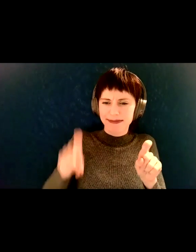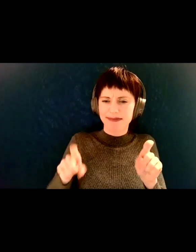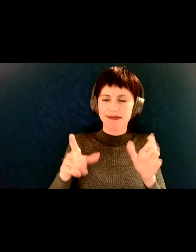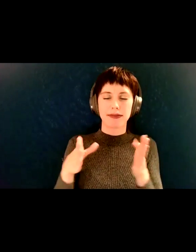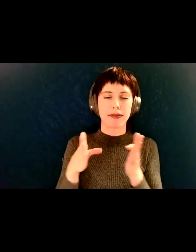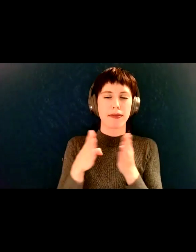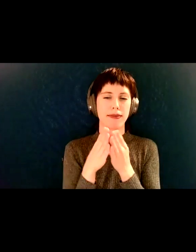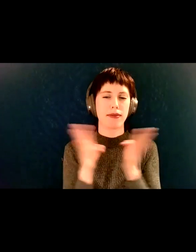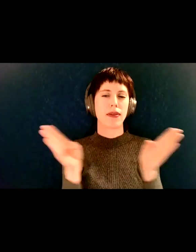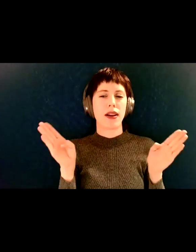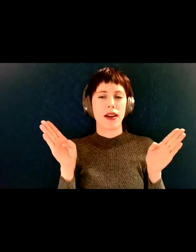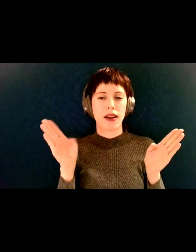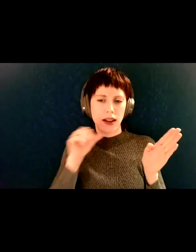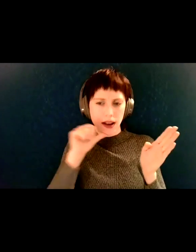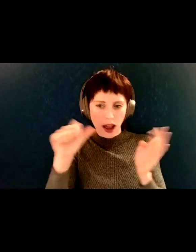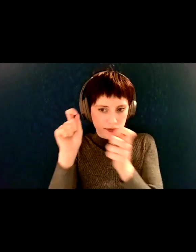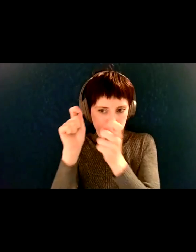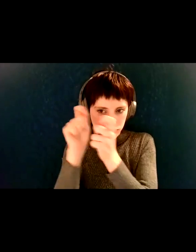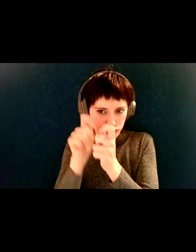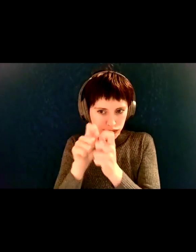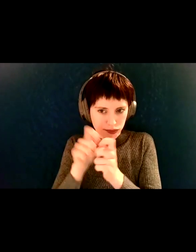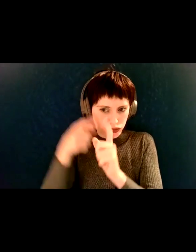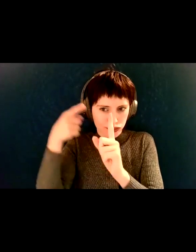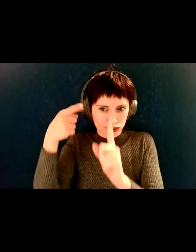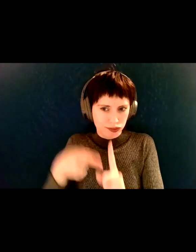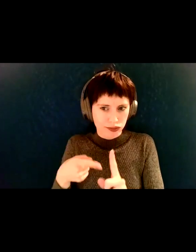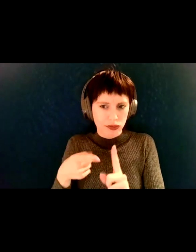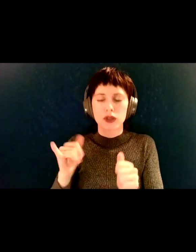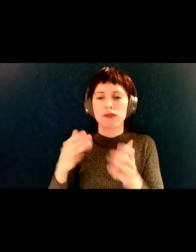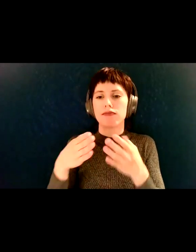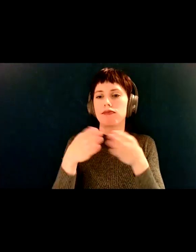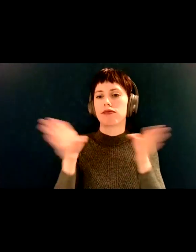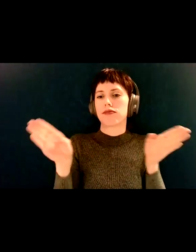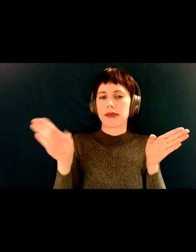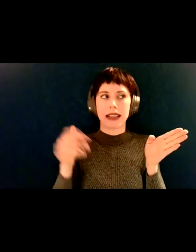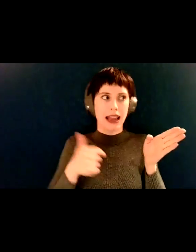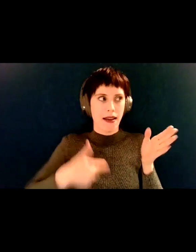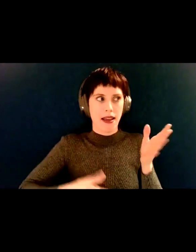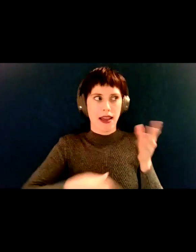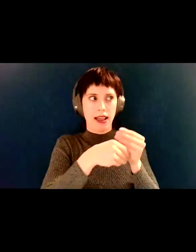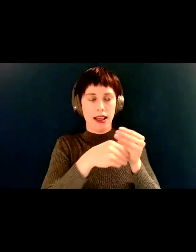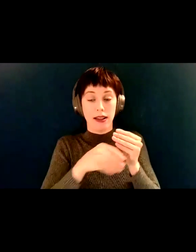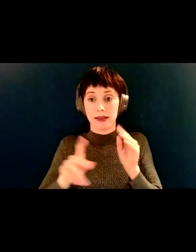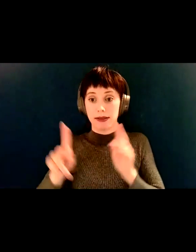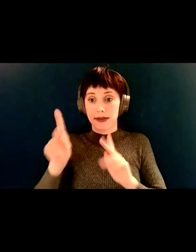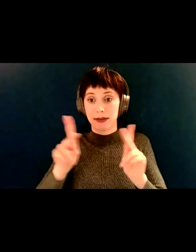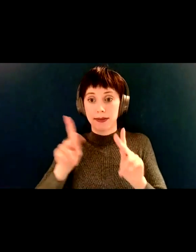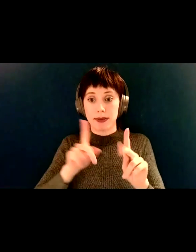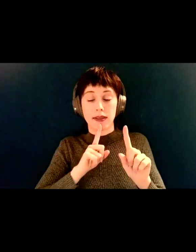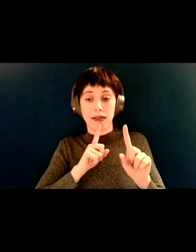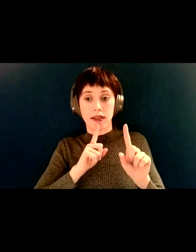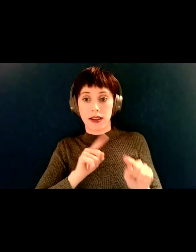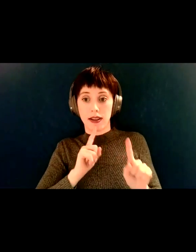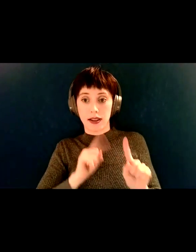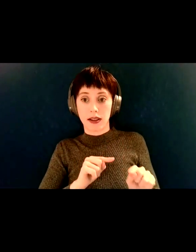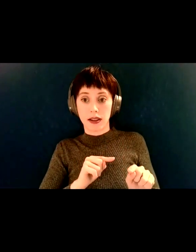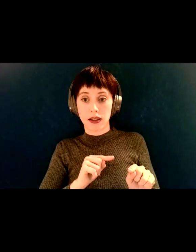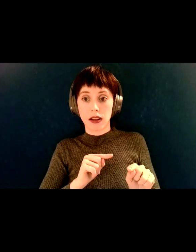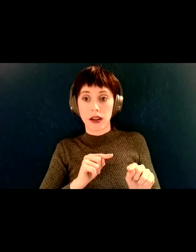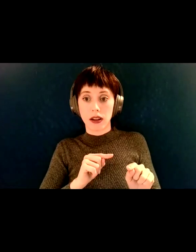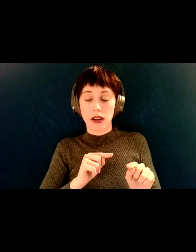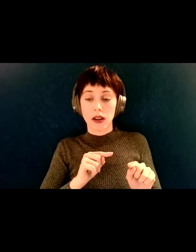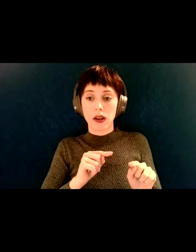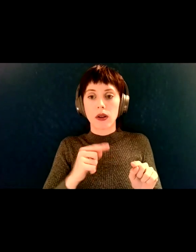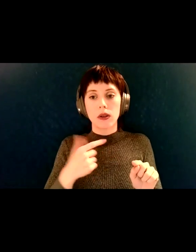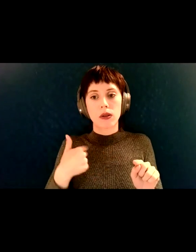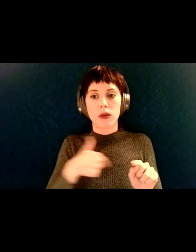of going deep. Instead of going deep. and I'll just add there that, um, so when people do take the survey, because we wanted to make sure that it wasn't taking